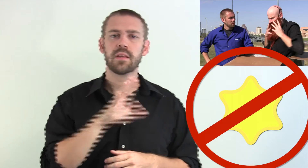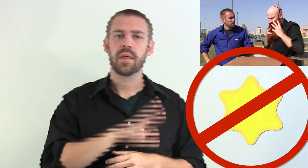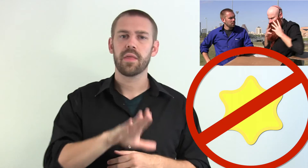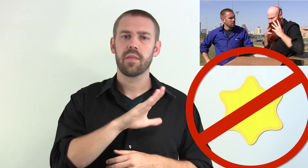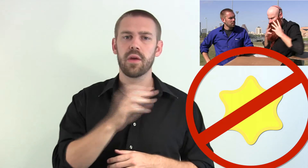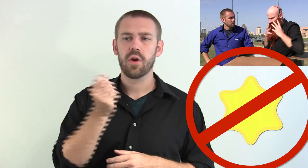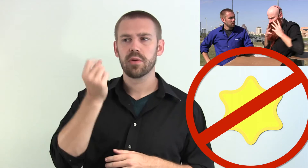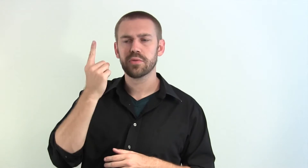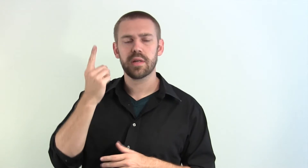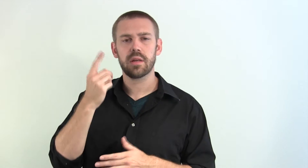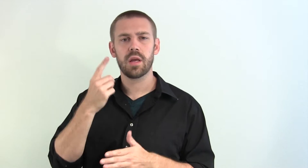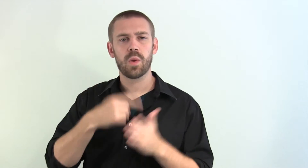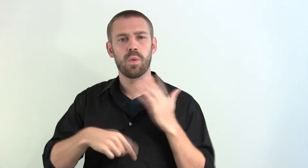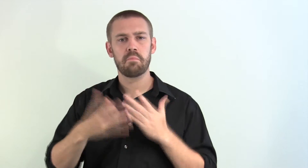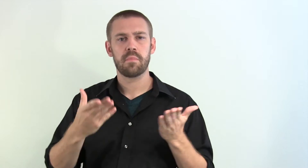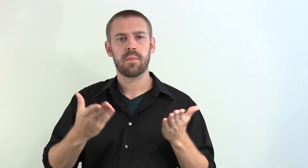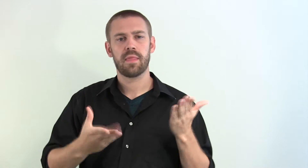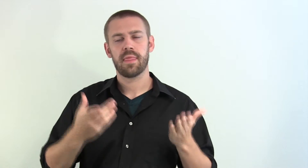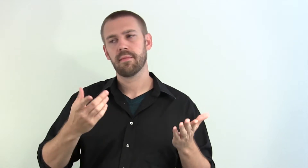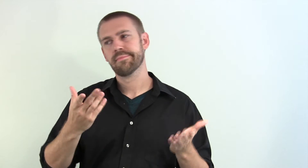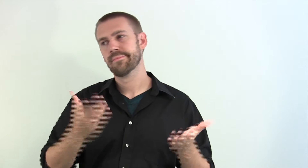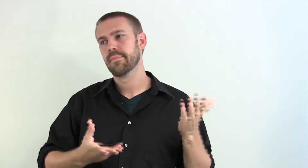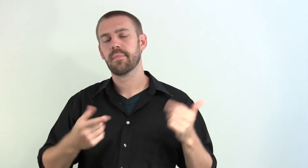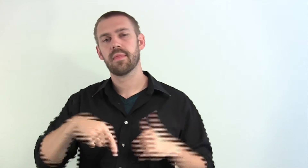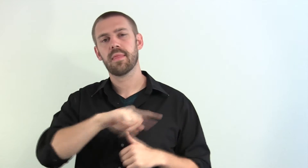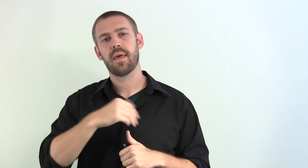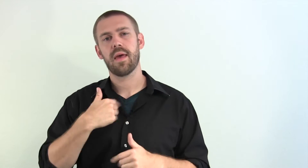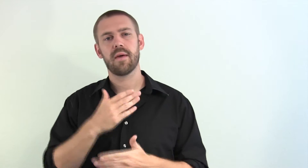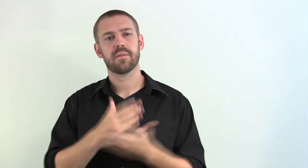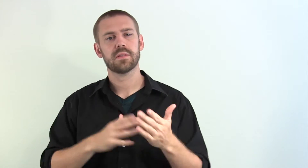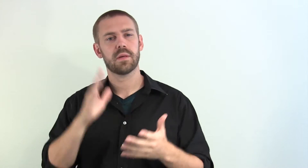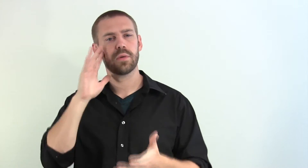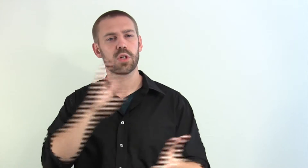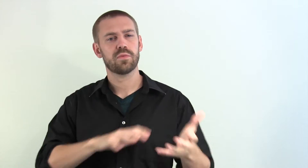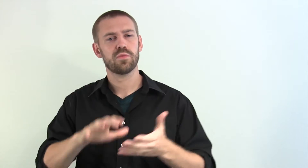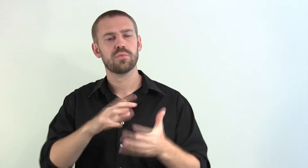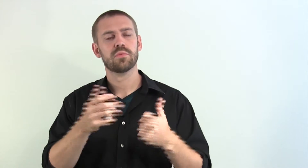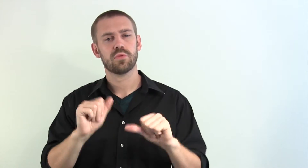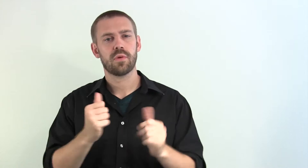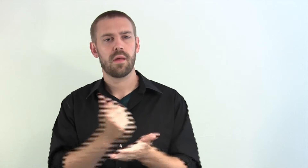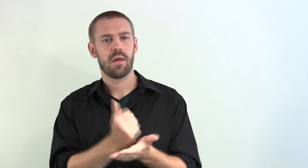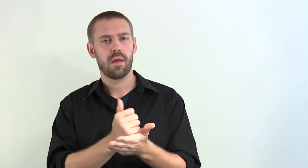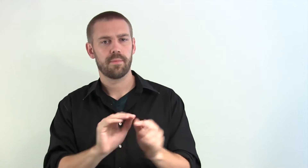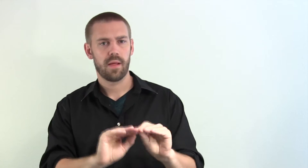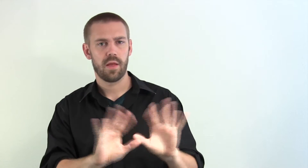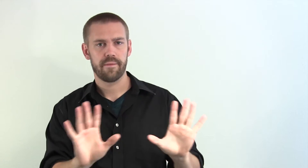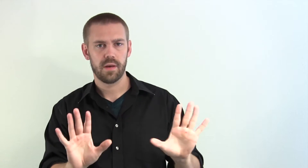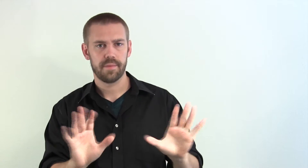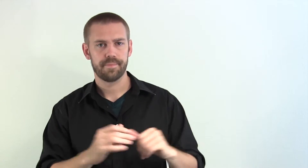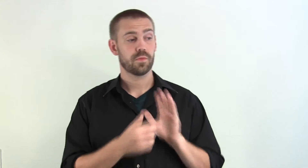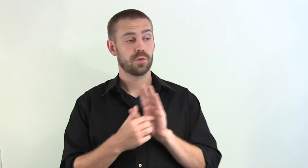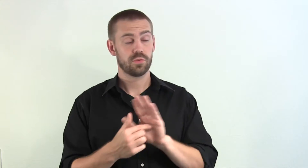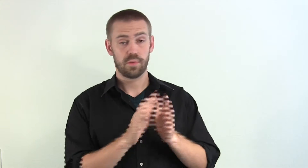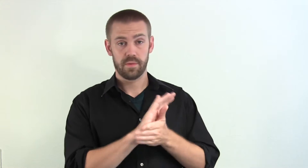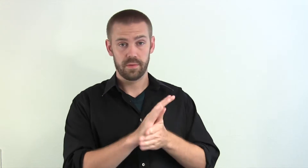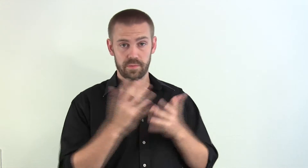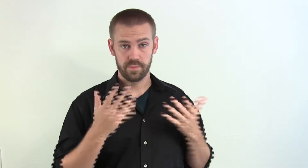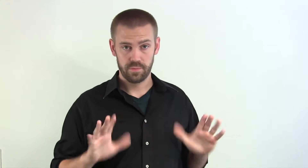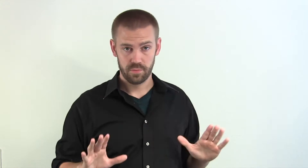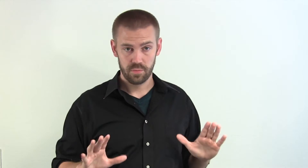Check for their understanding and their comprehension. See if there are any parts that they were confused about and try to help clarify for them. Now after you've